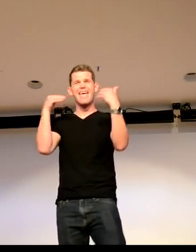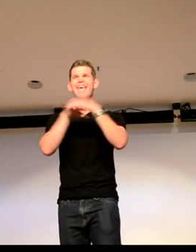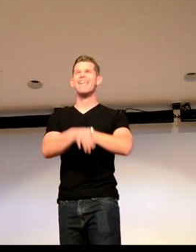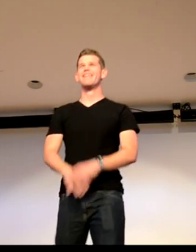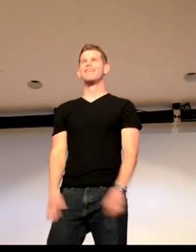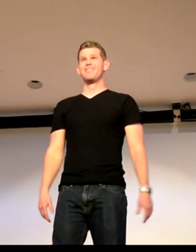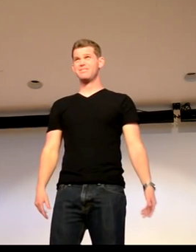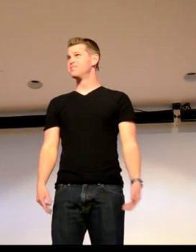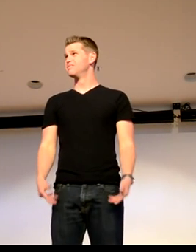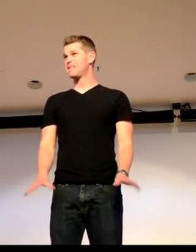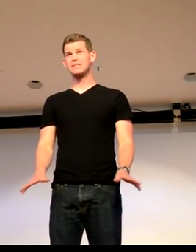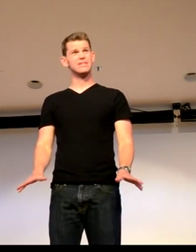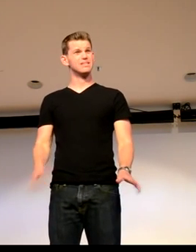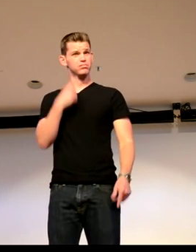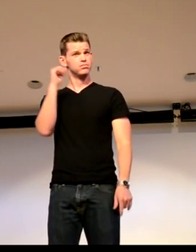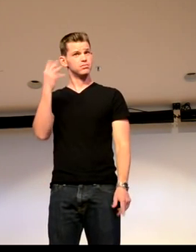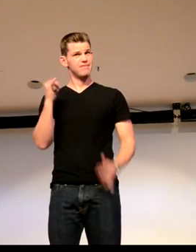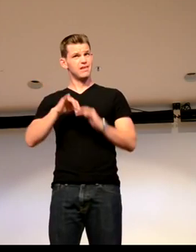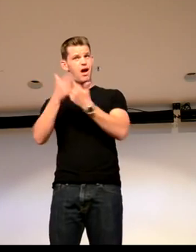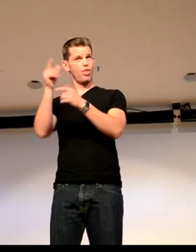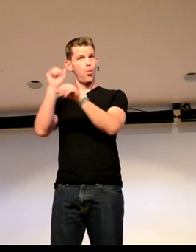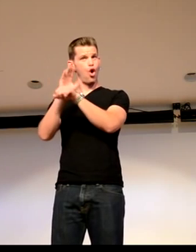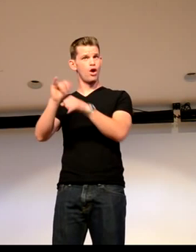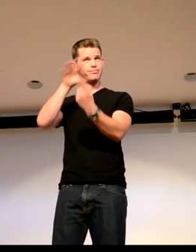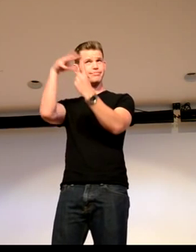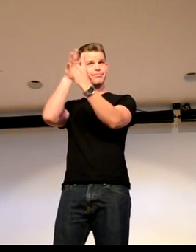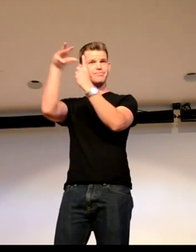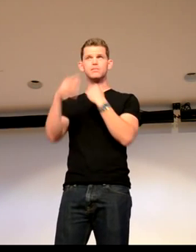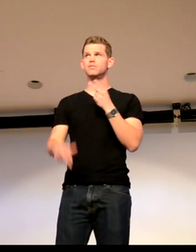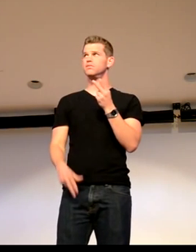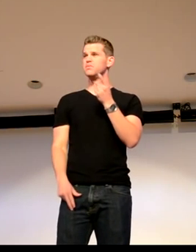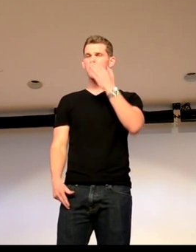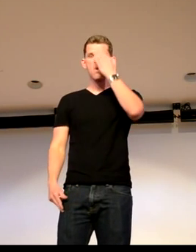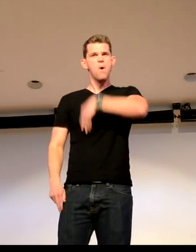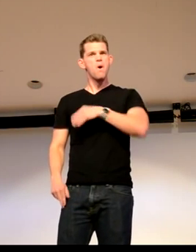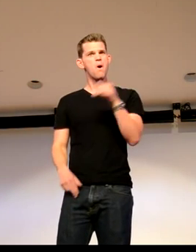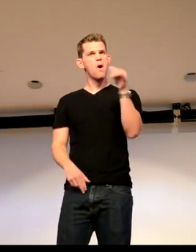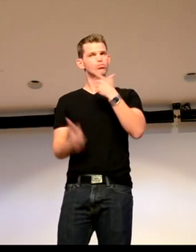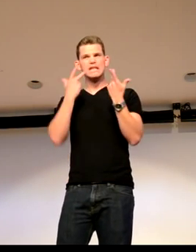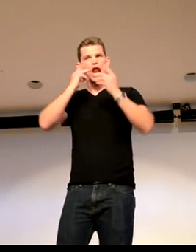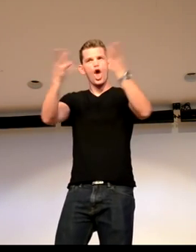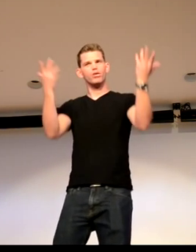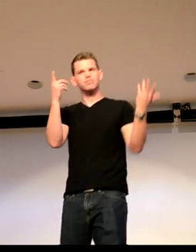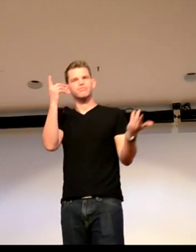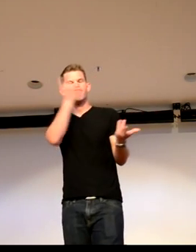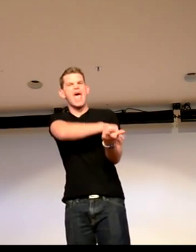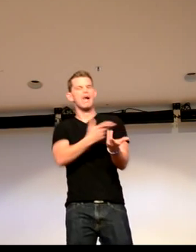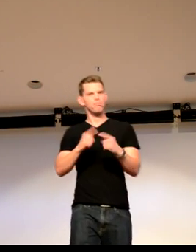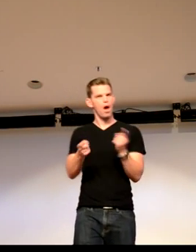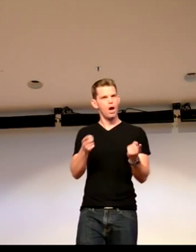magical you come in and it's like what it's just this like yeah this is going to work with the camera angles it's really it's amazing that it